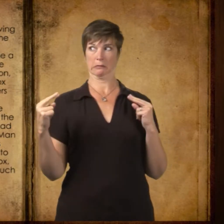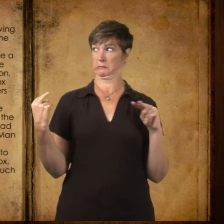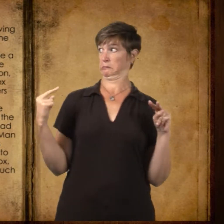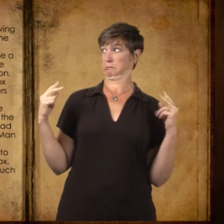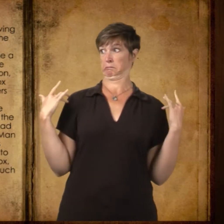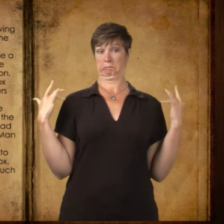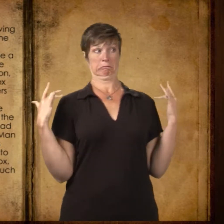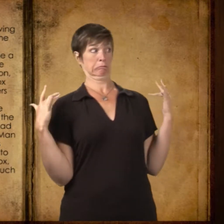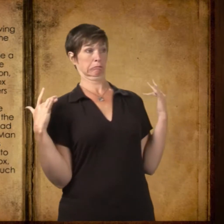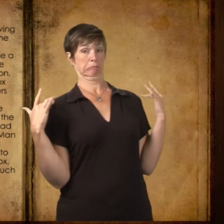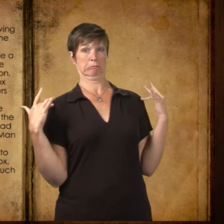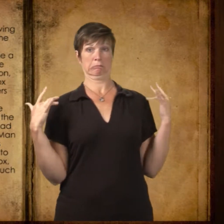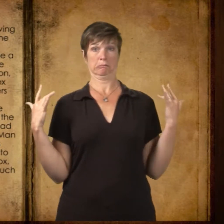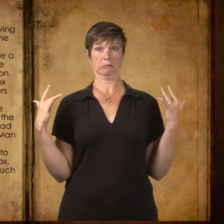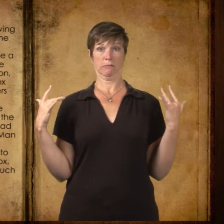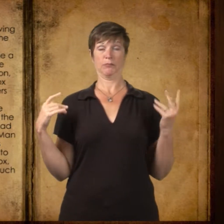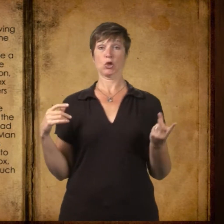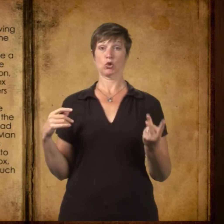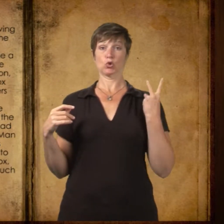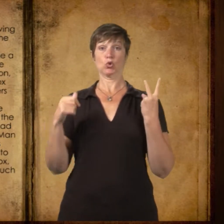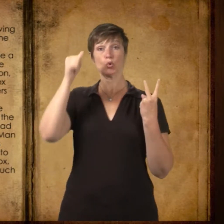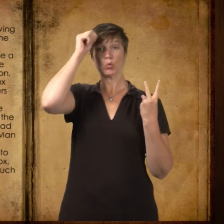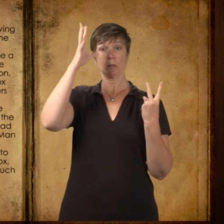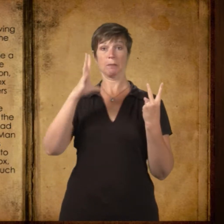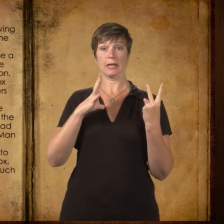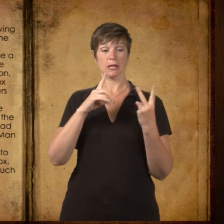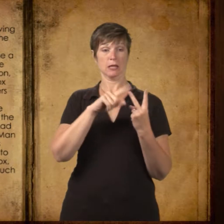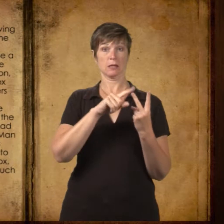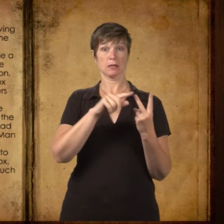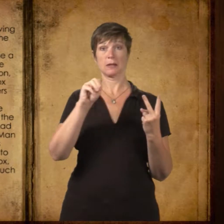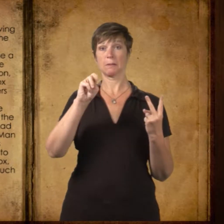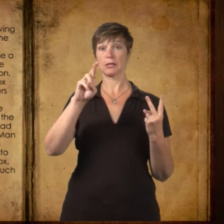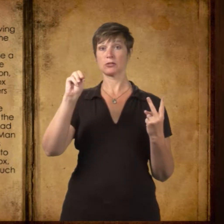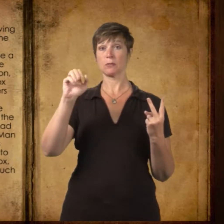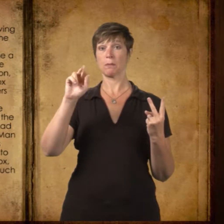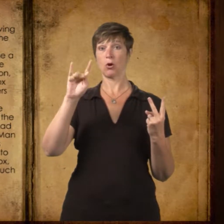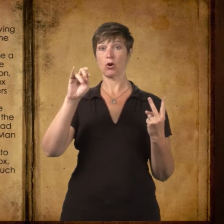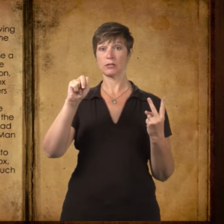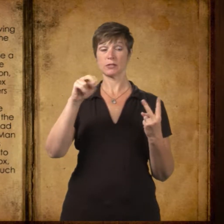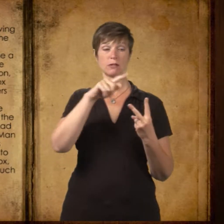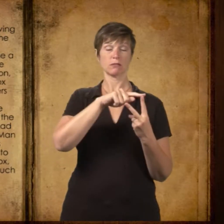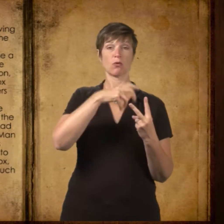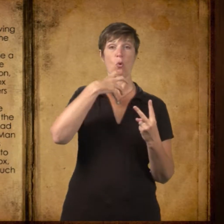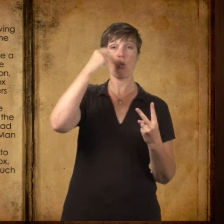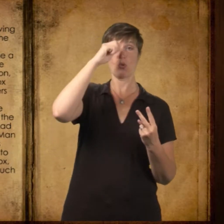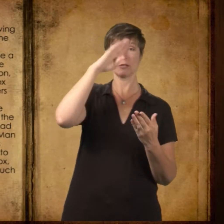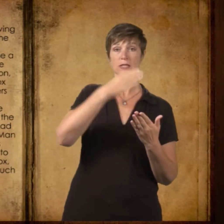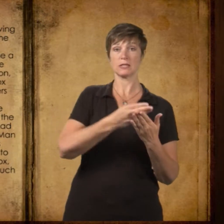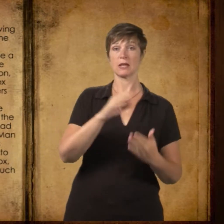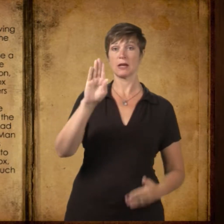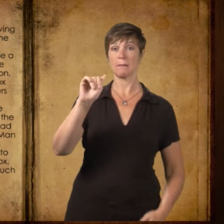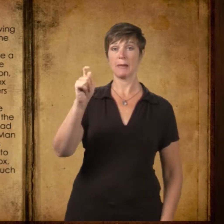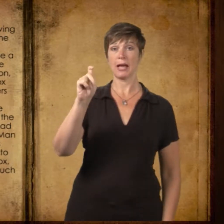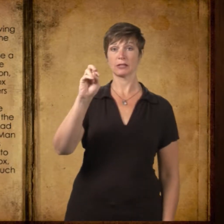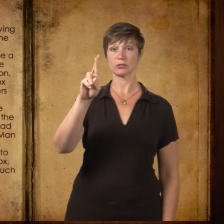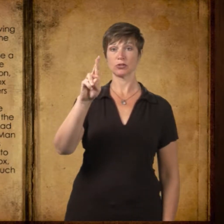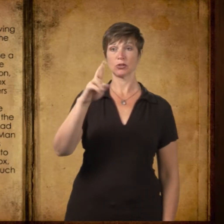And when Mr. Summers said, Some of you fellows want to give me a hand? There was a hesitation